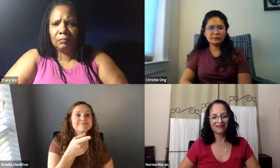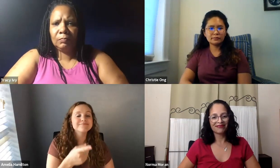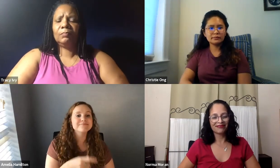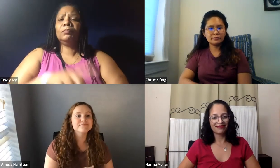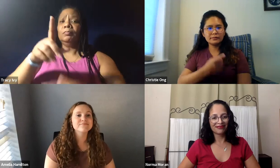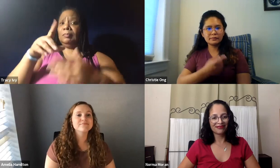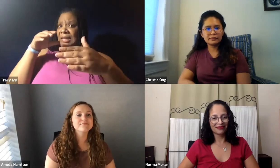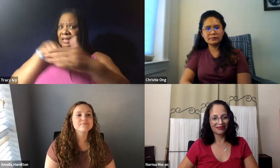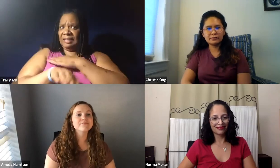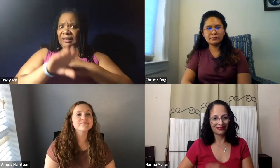Tracy?